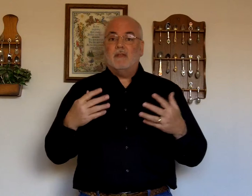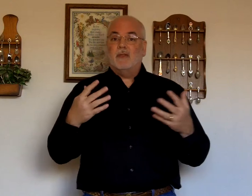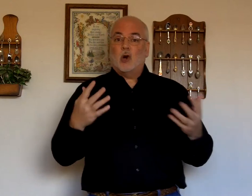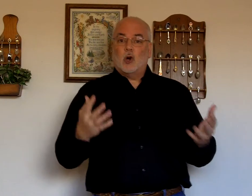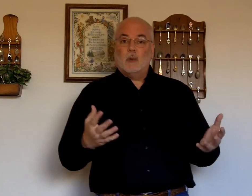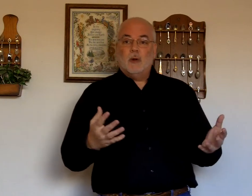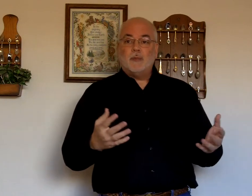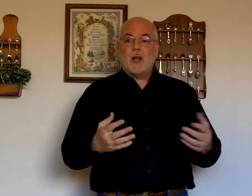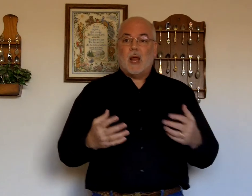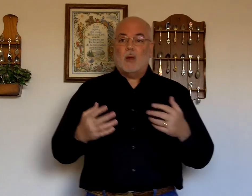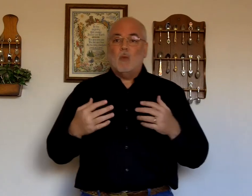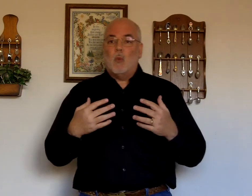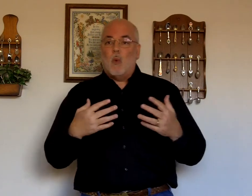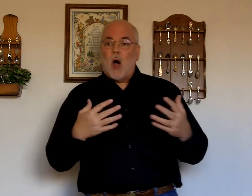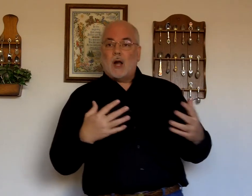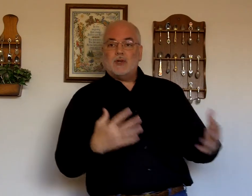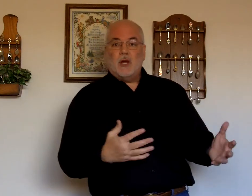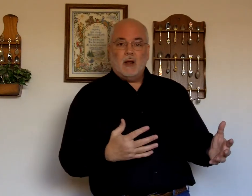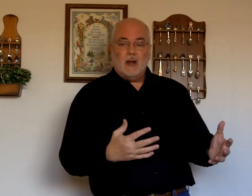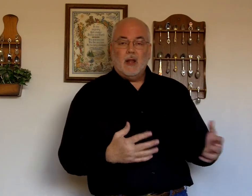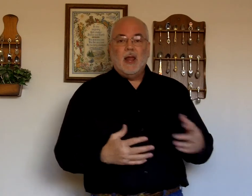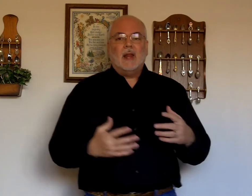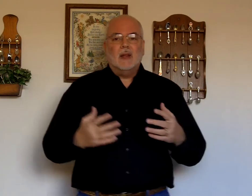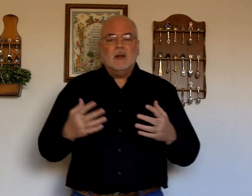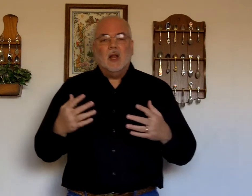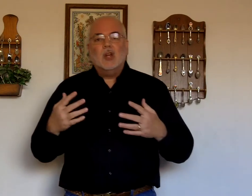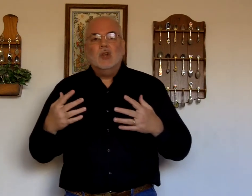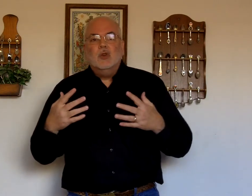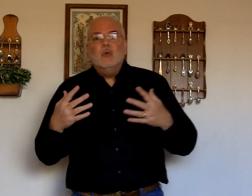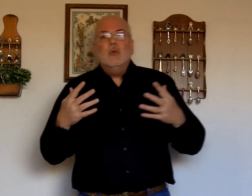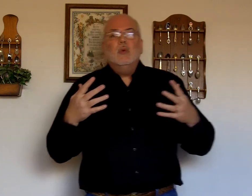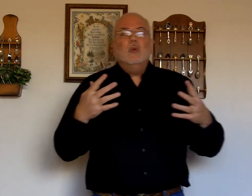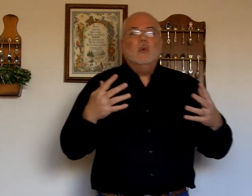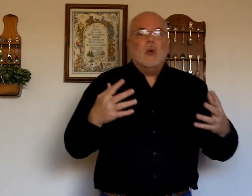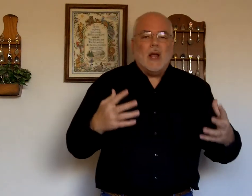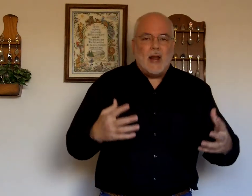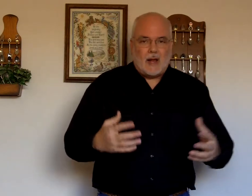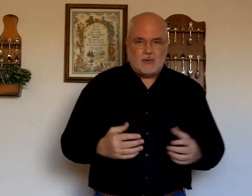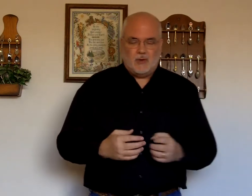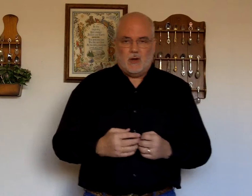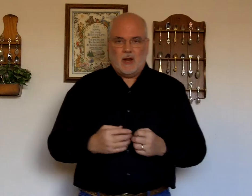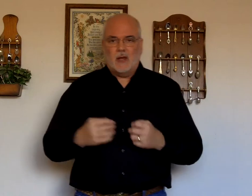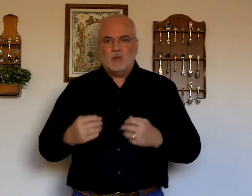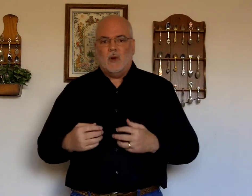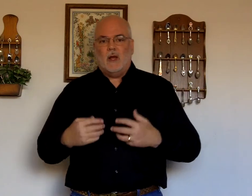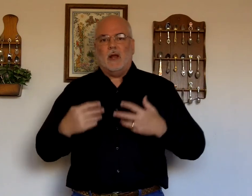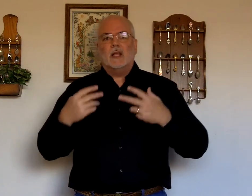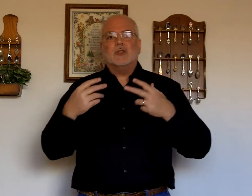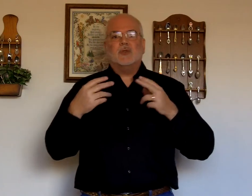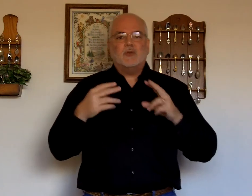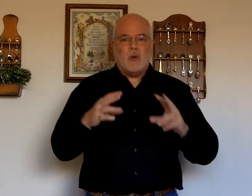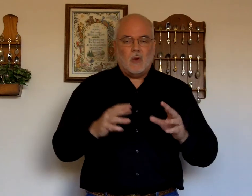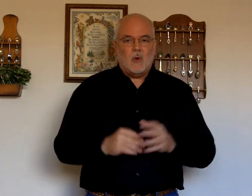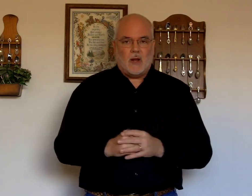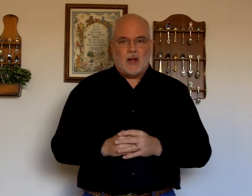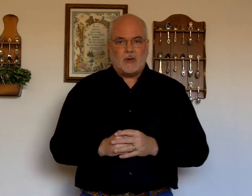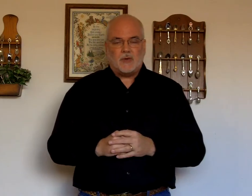verb. Like. Watching. Then. Do. An action. As well as. Show. An action.